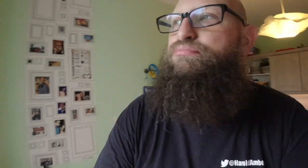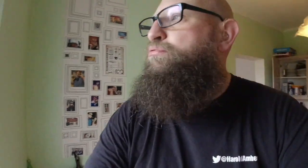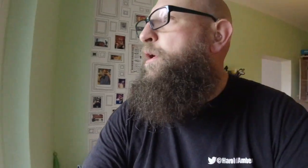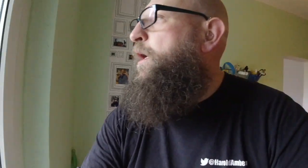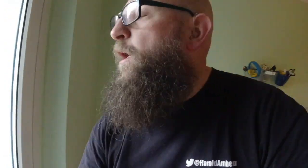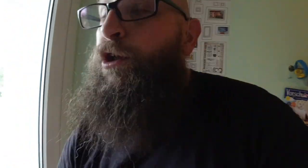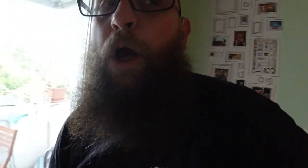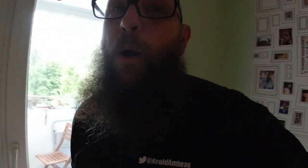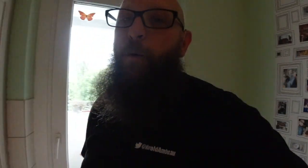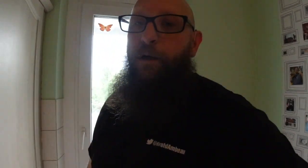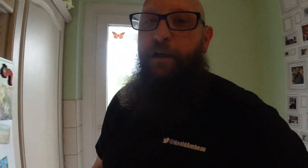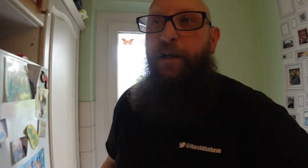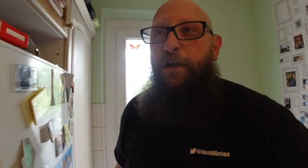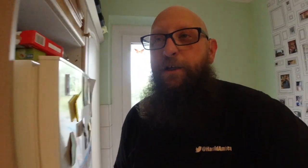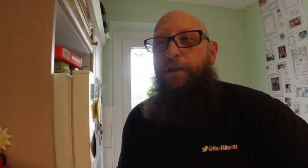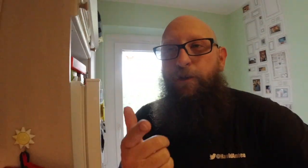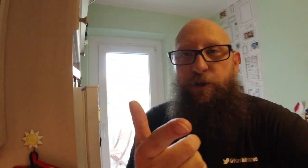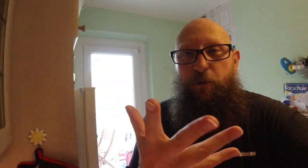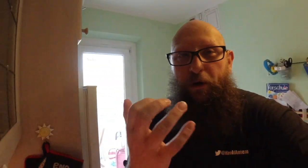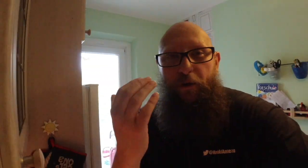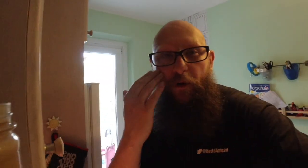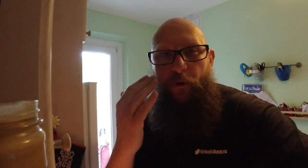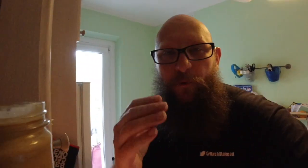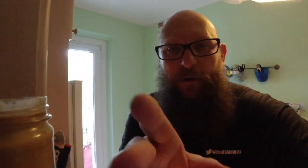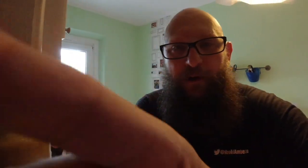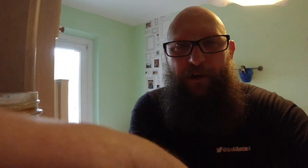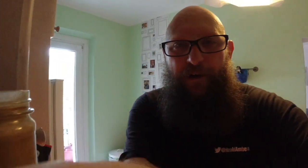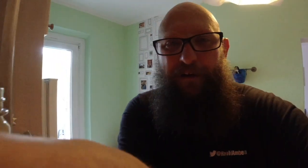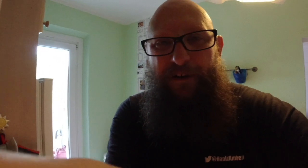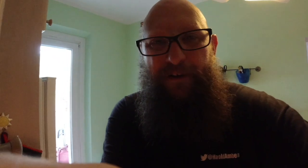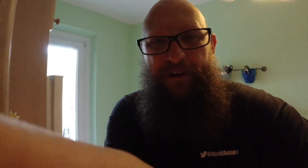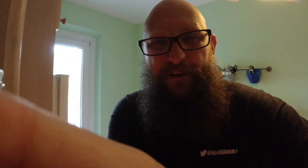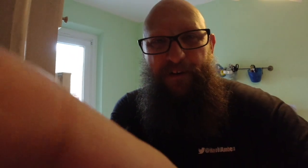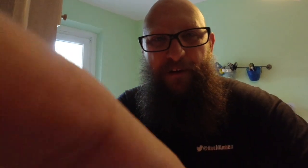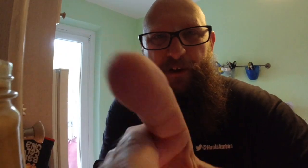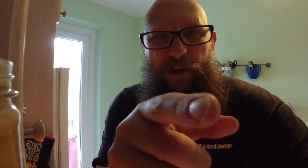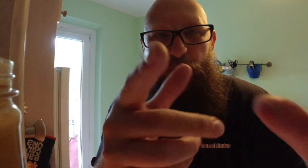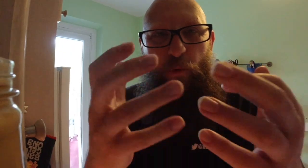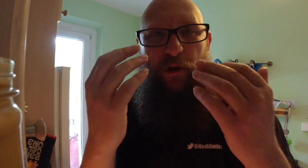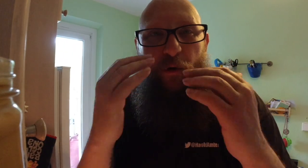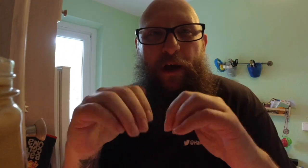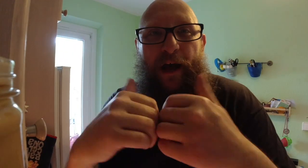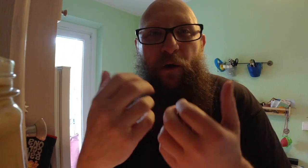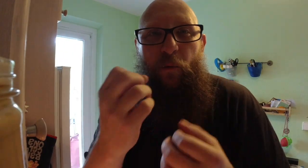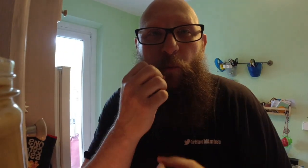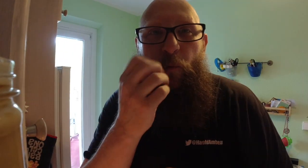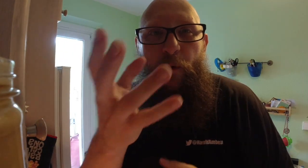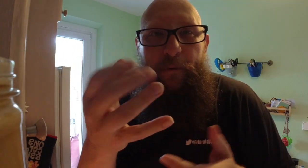So, you want to know how warm